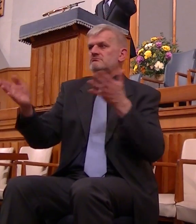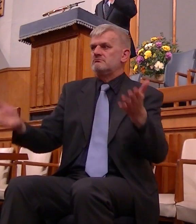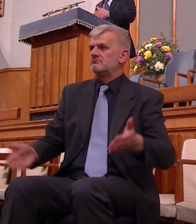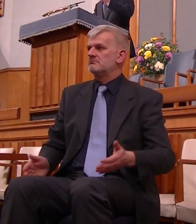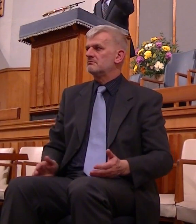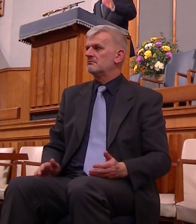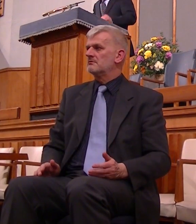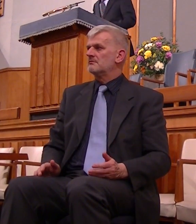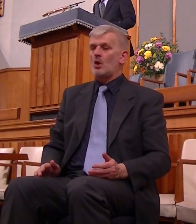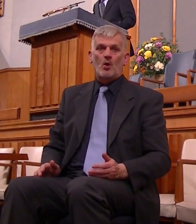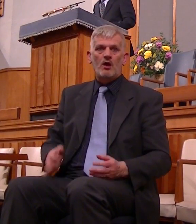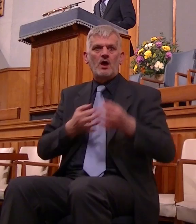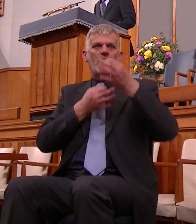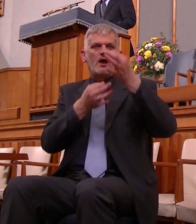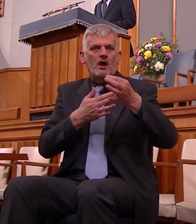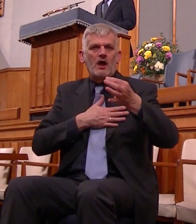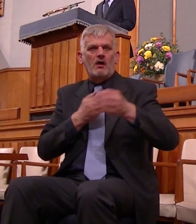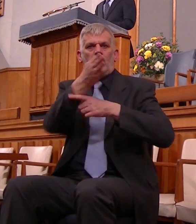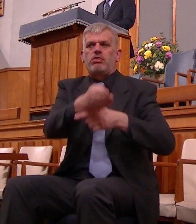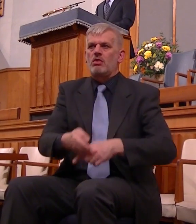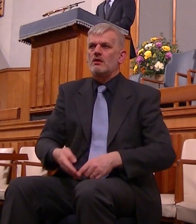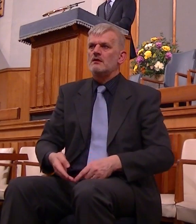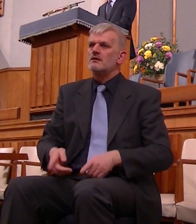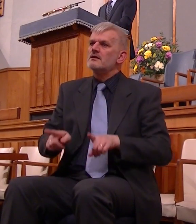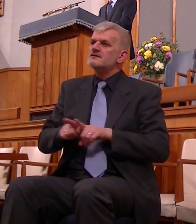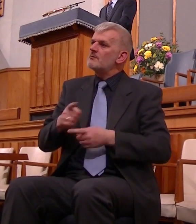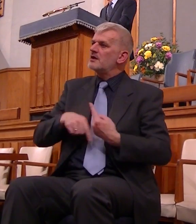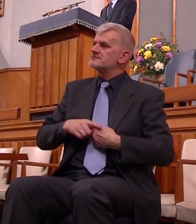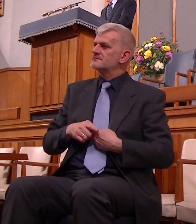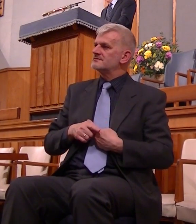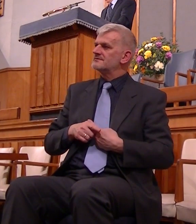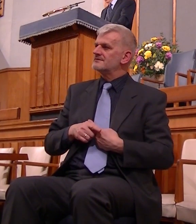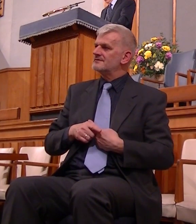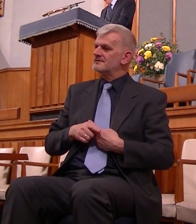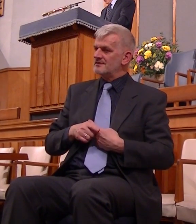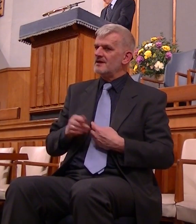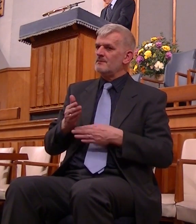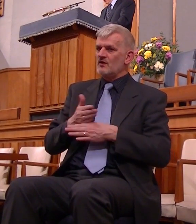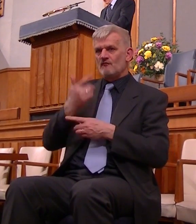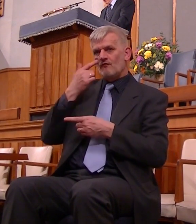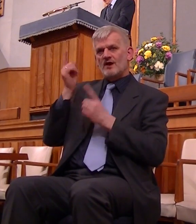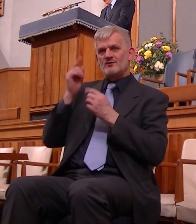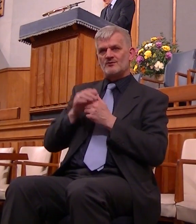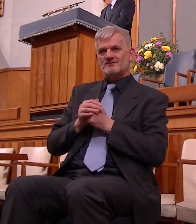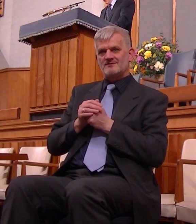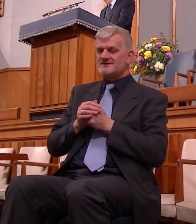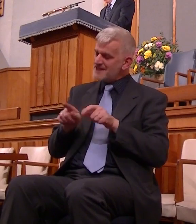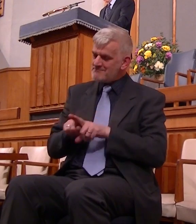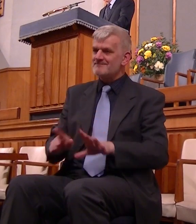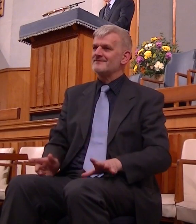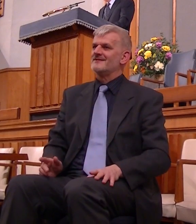momentary attractions and that's how we're described before we come to God